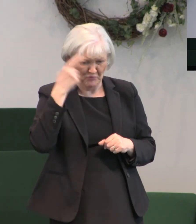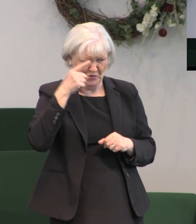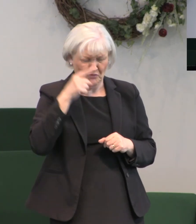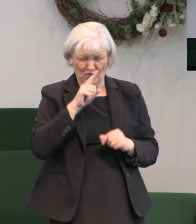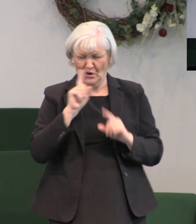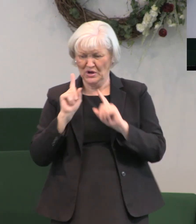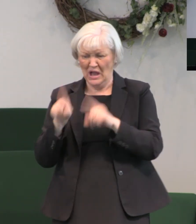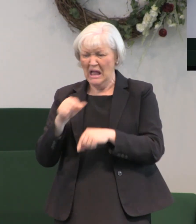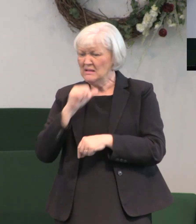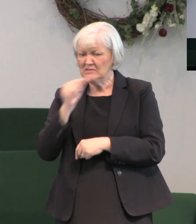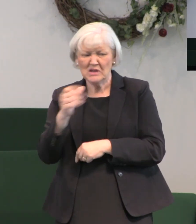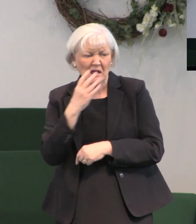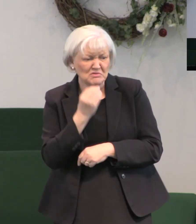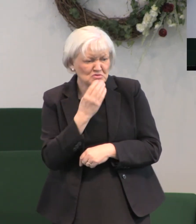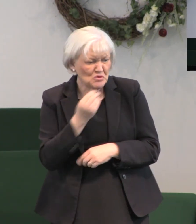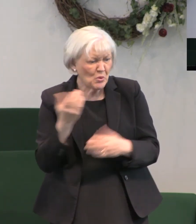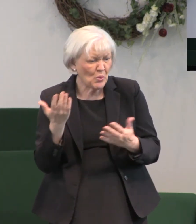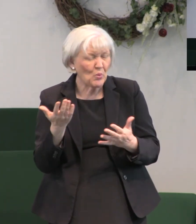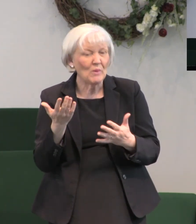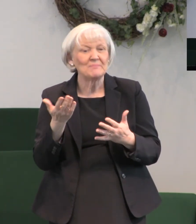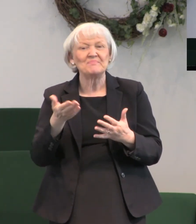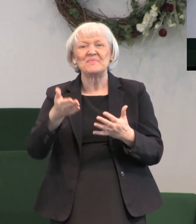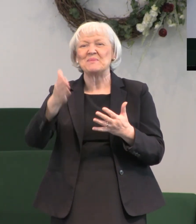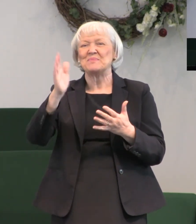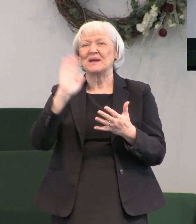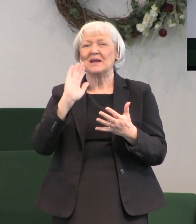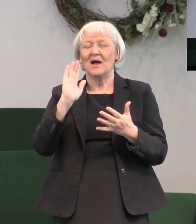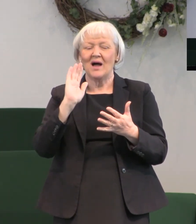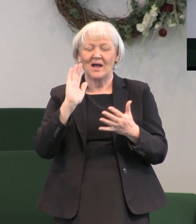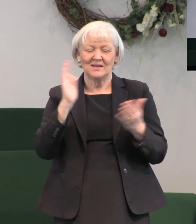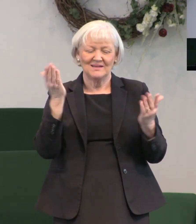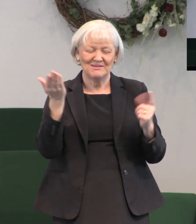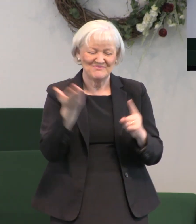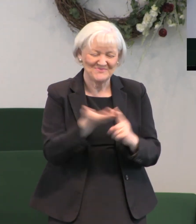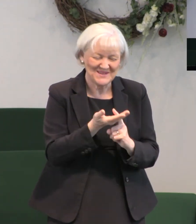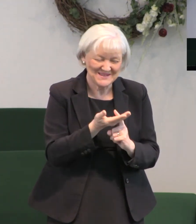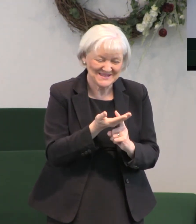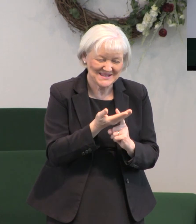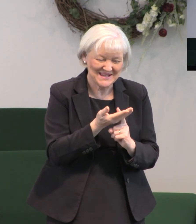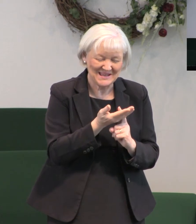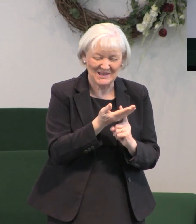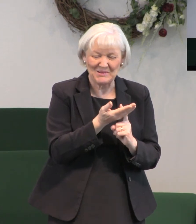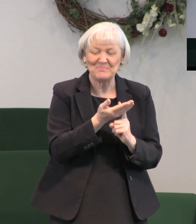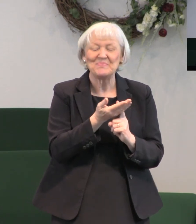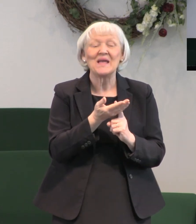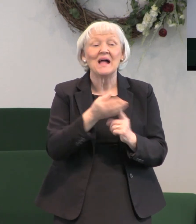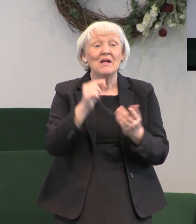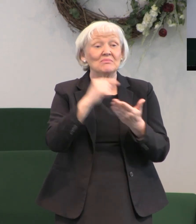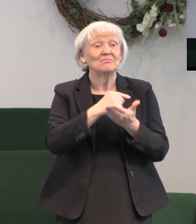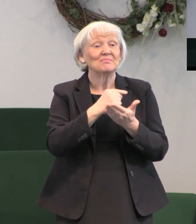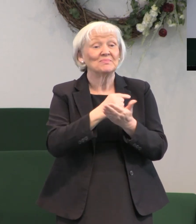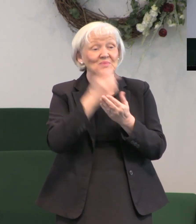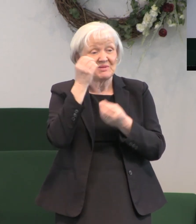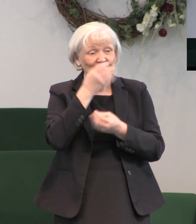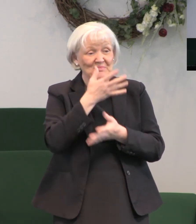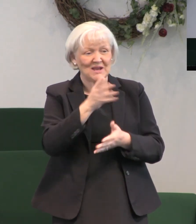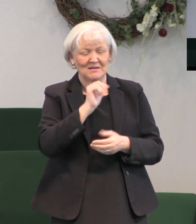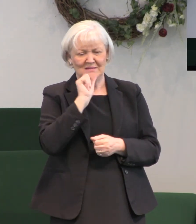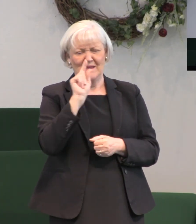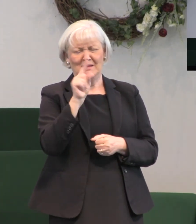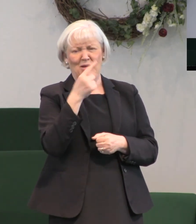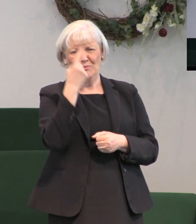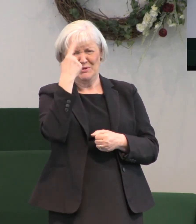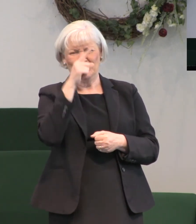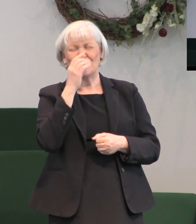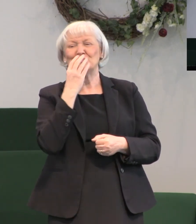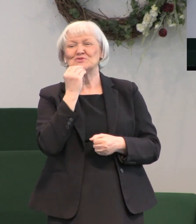he's not a Jew and God convinced him that the gospel message was not just for Jews